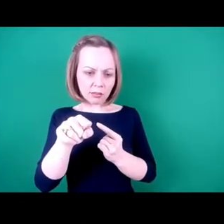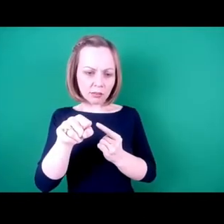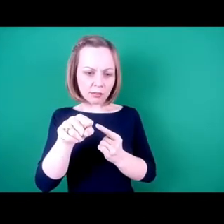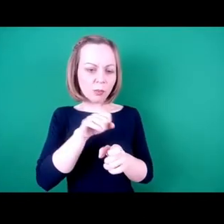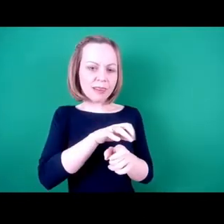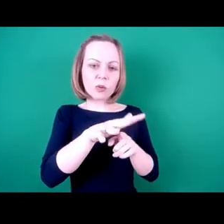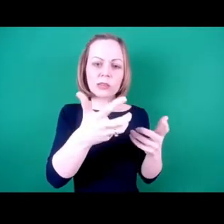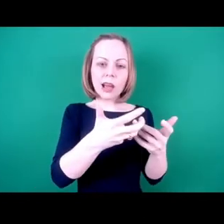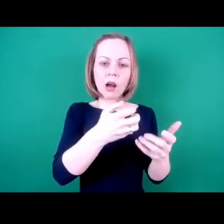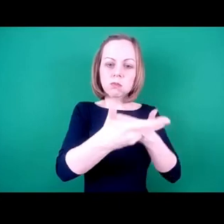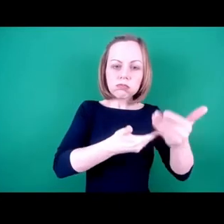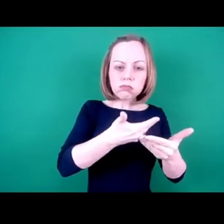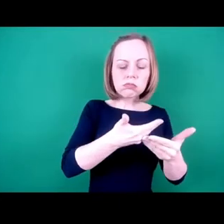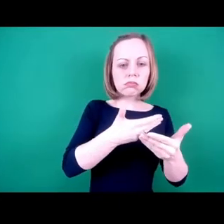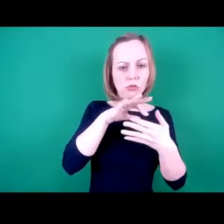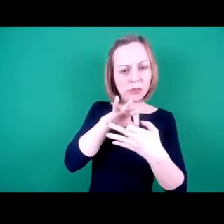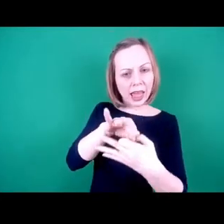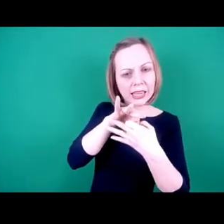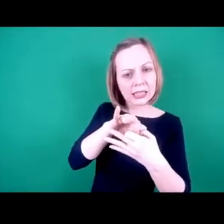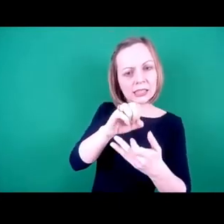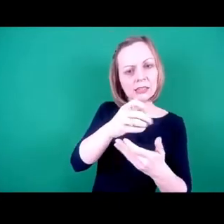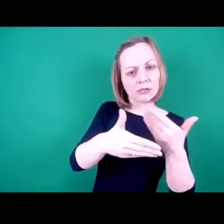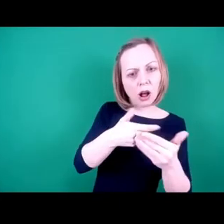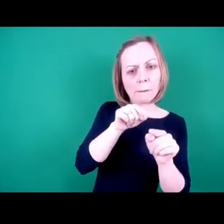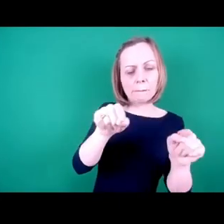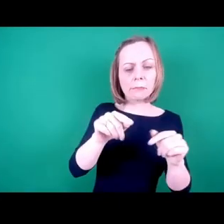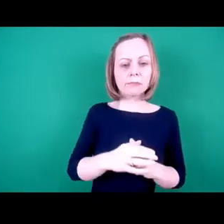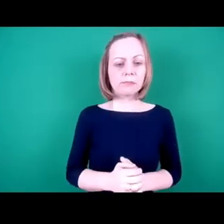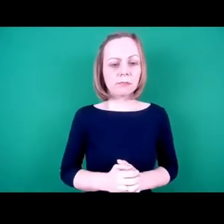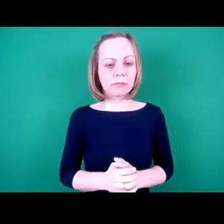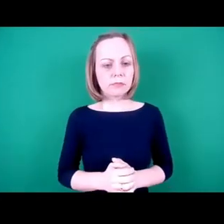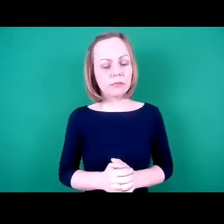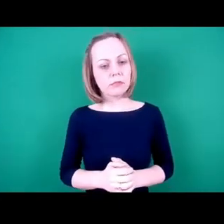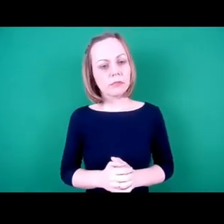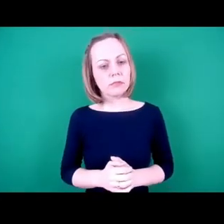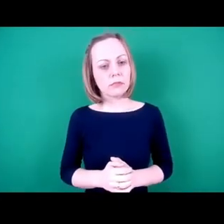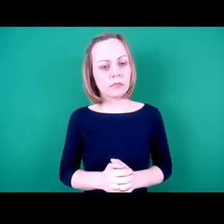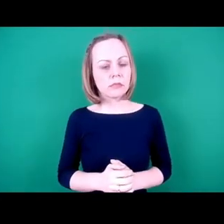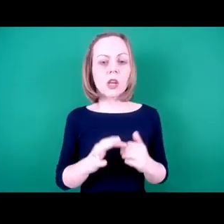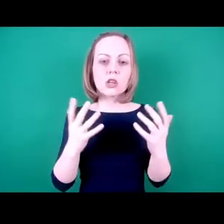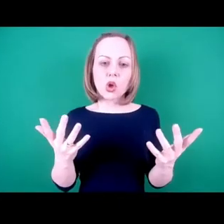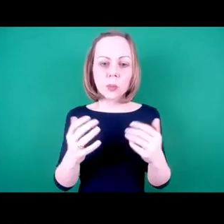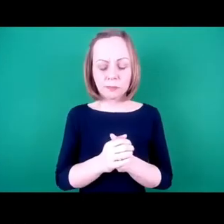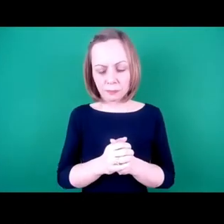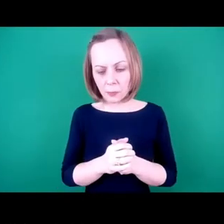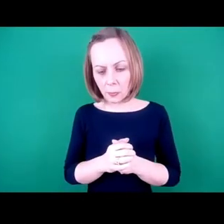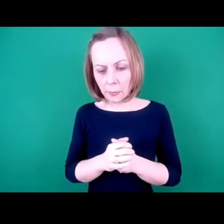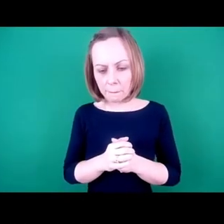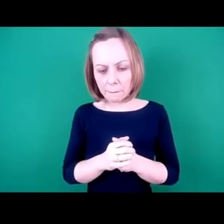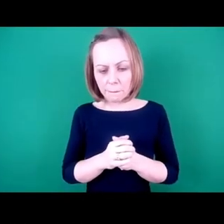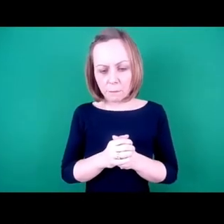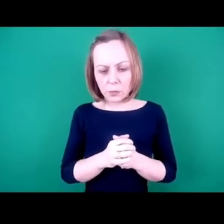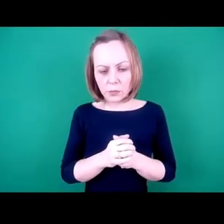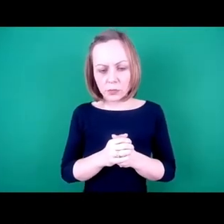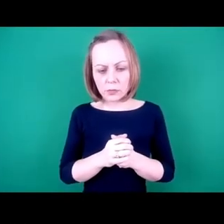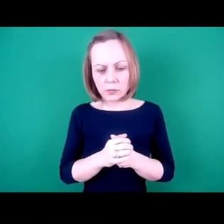and then how we talk about them. So people with disabilities, I